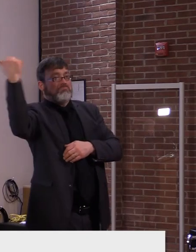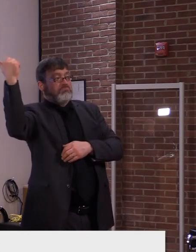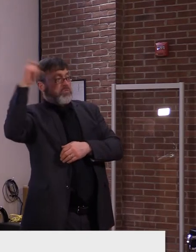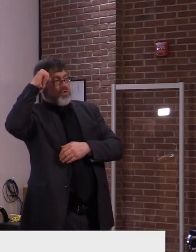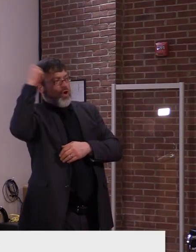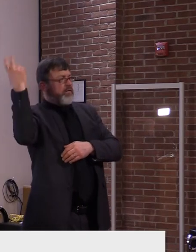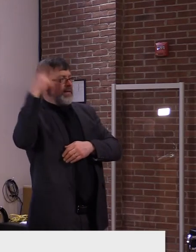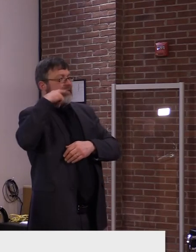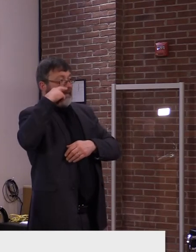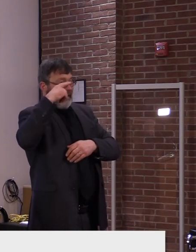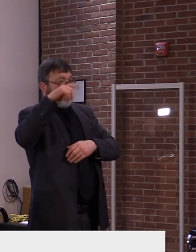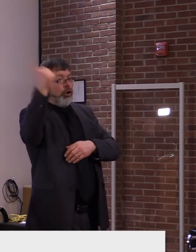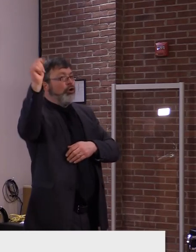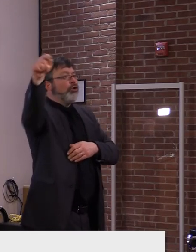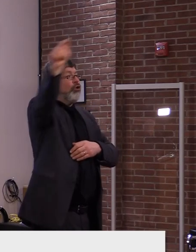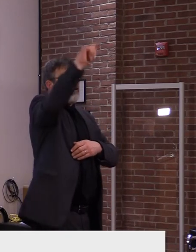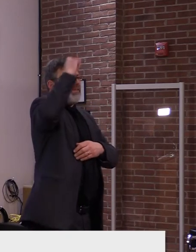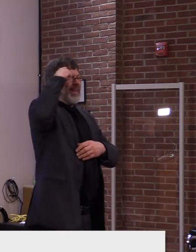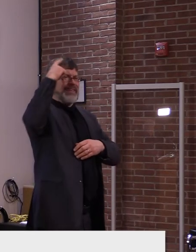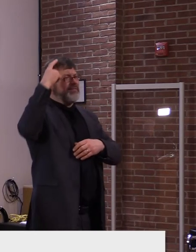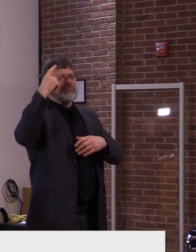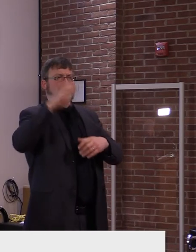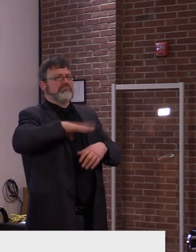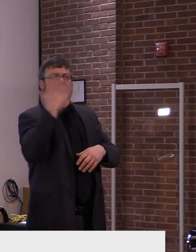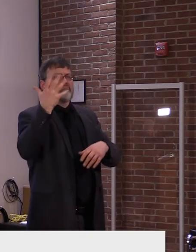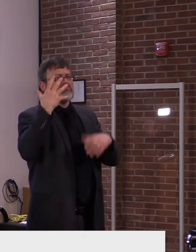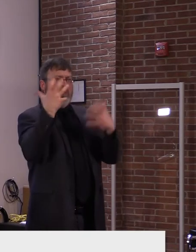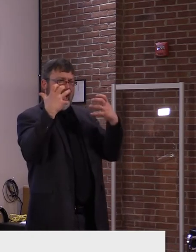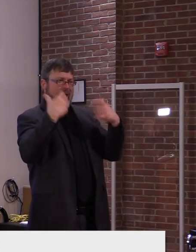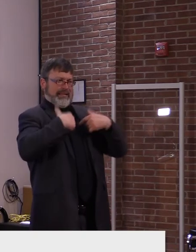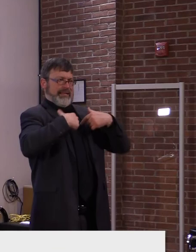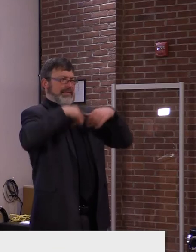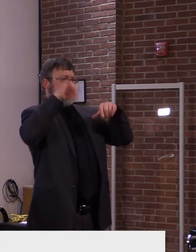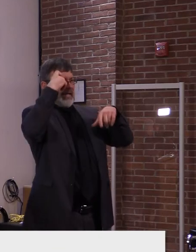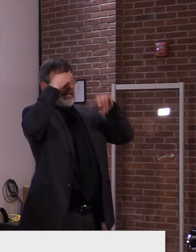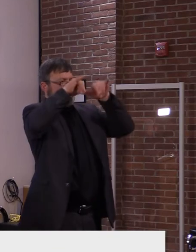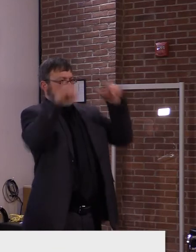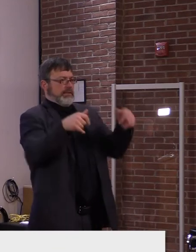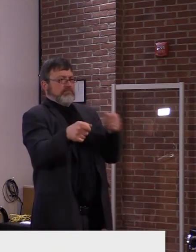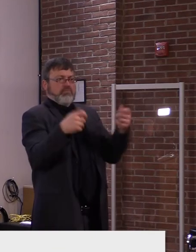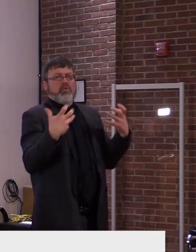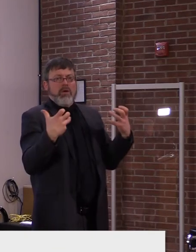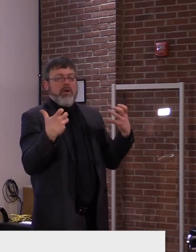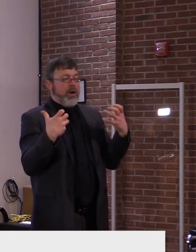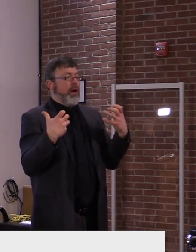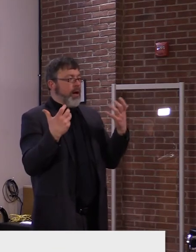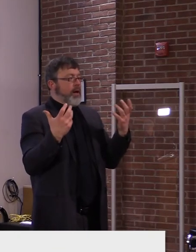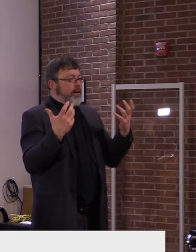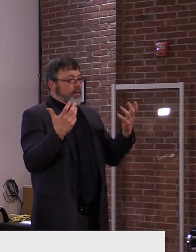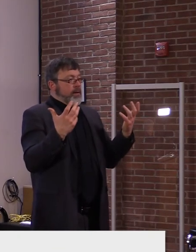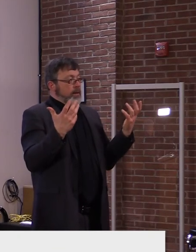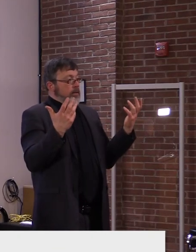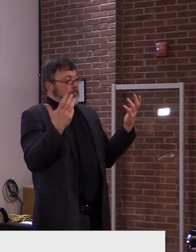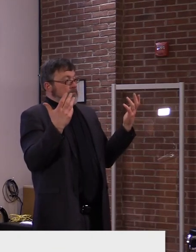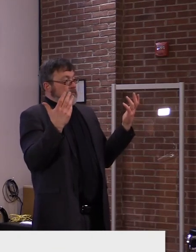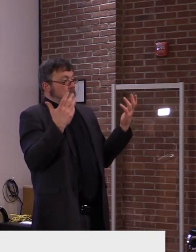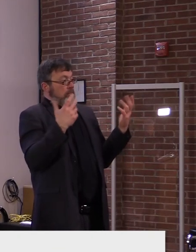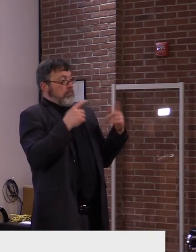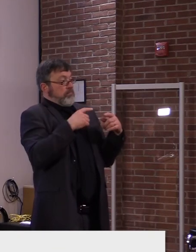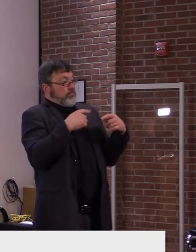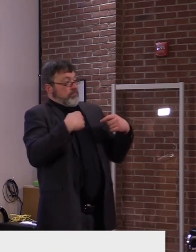as he had mentioned, that you, you start layering on different programs that aren't connected to one another.